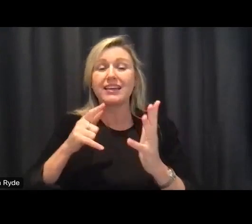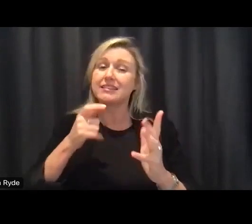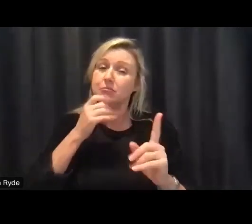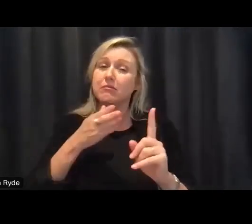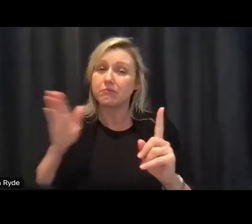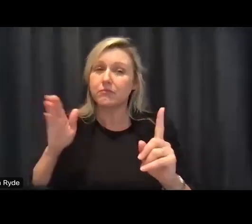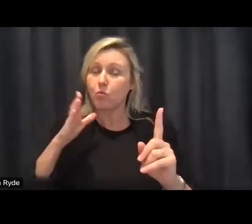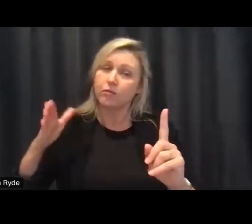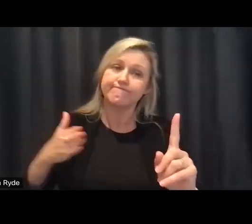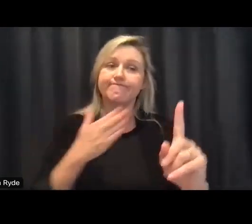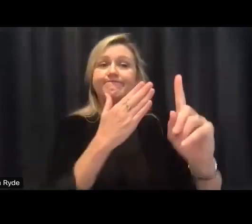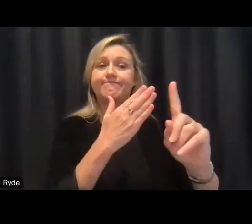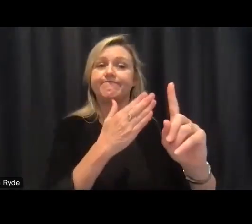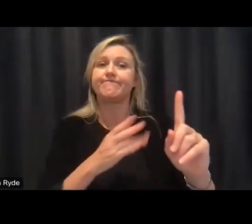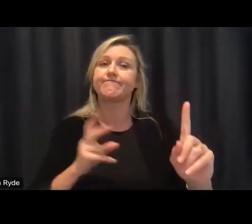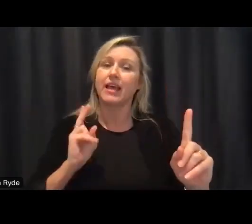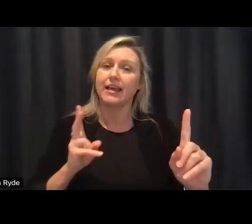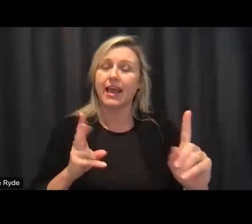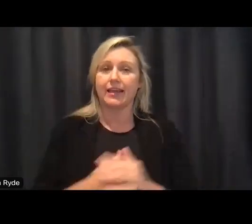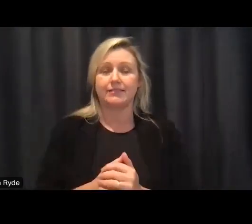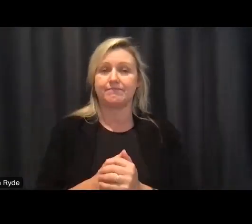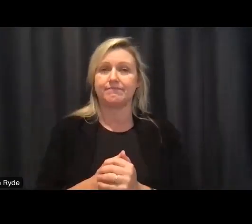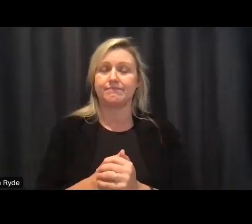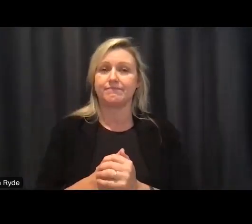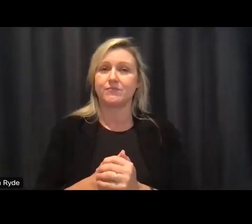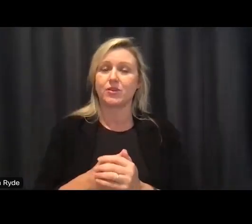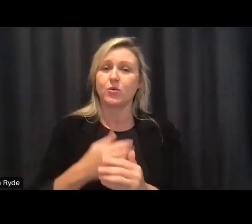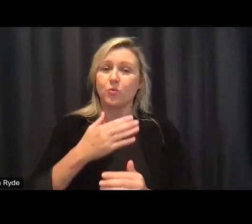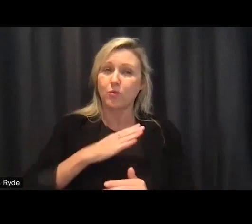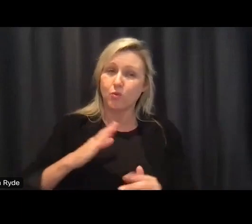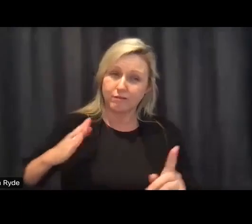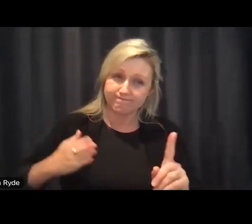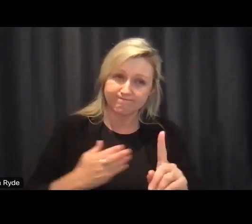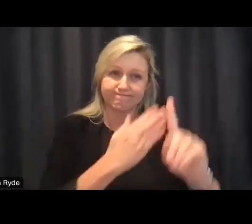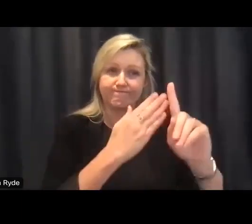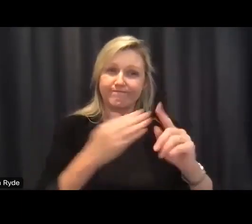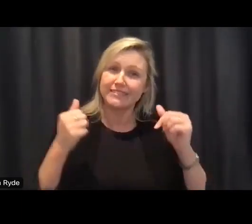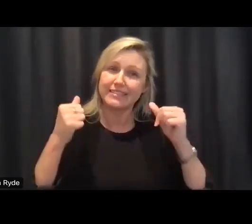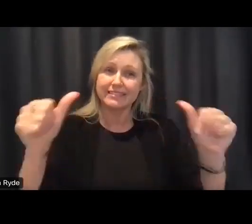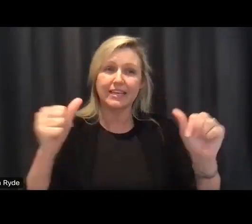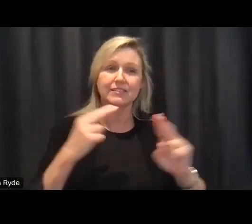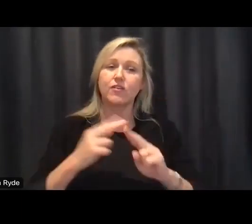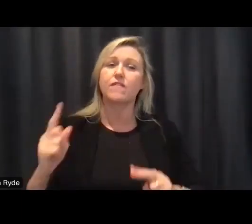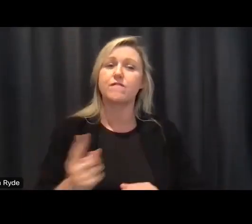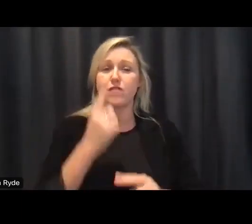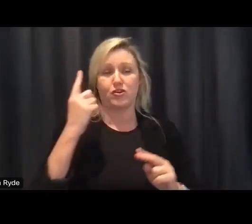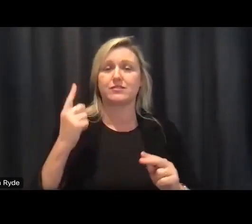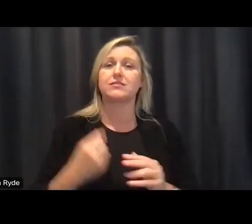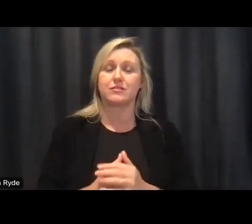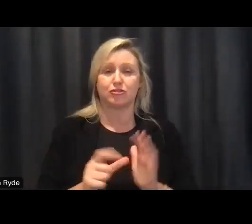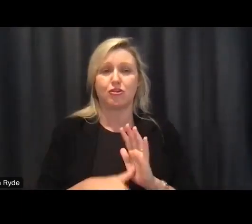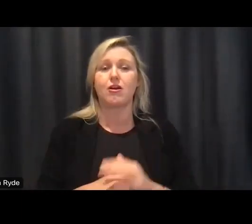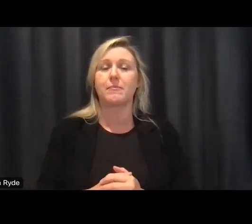to get on track for the very first time i think this is going to be really hard